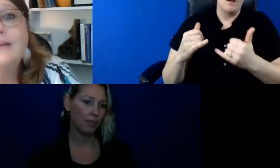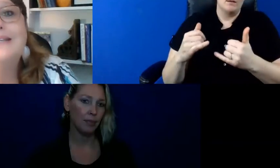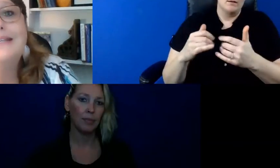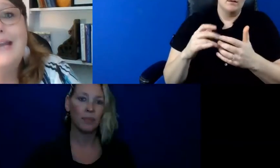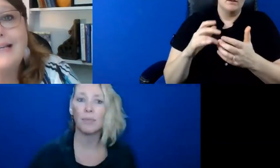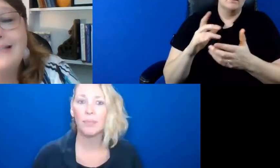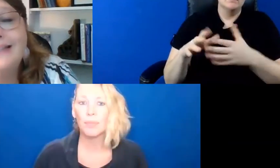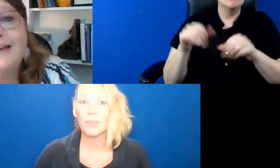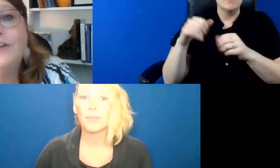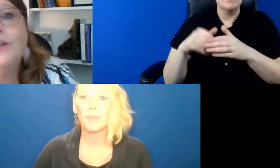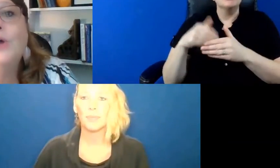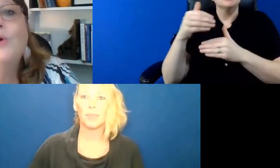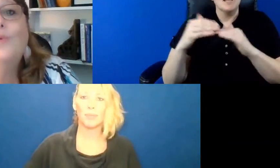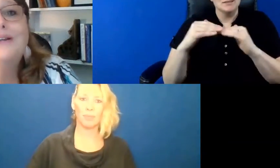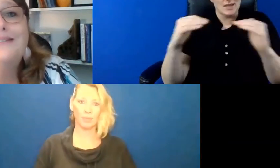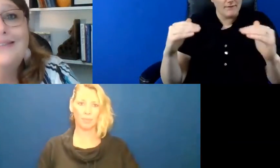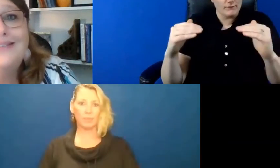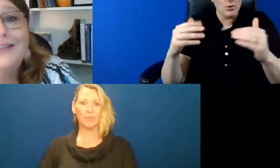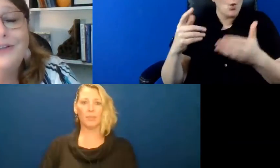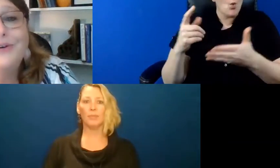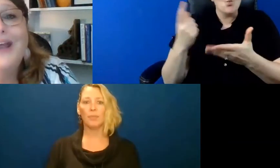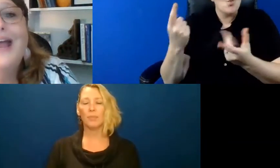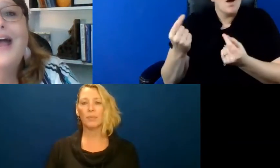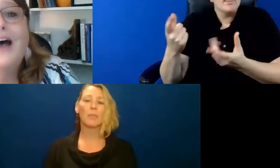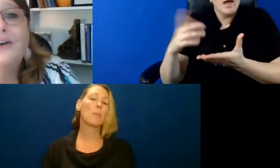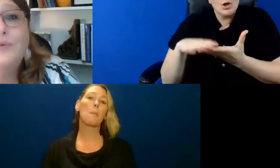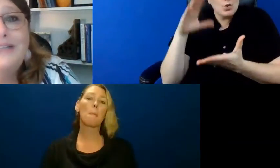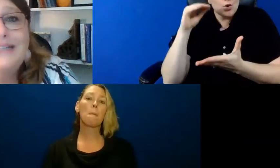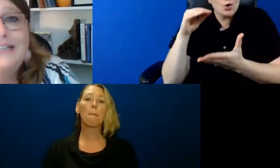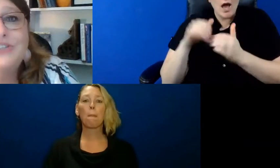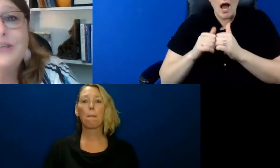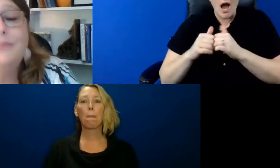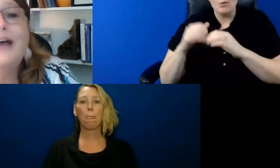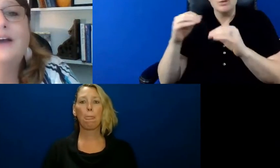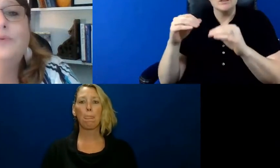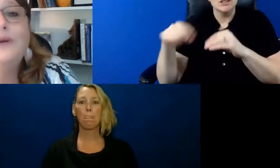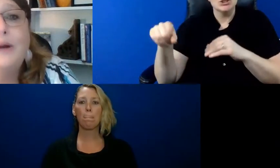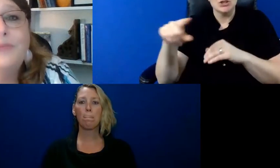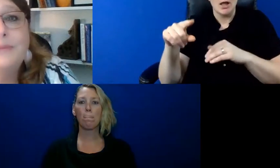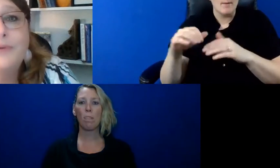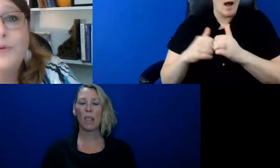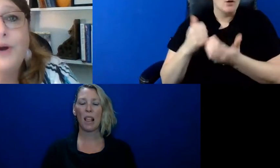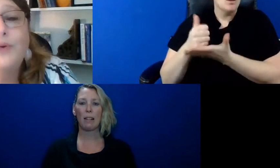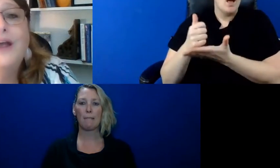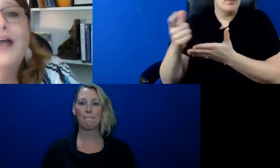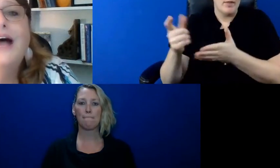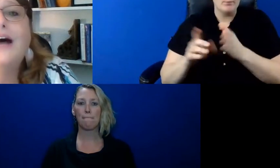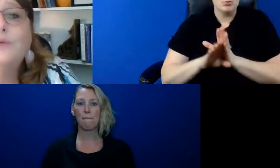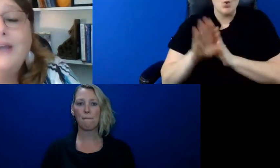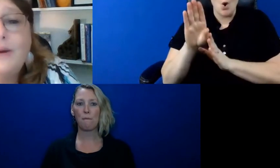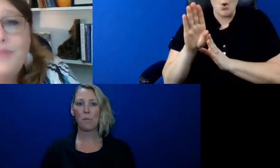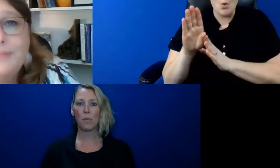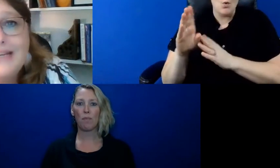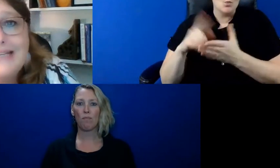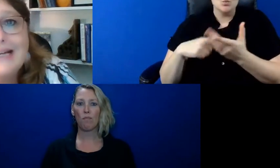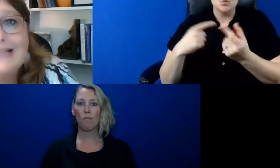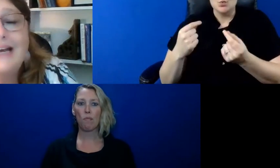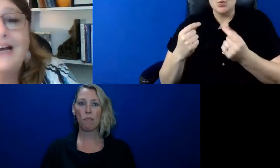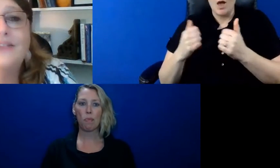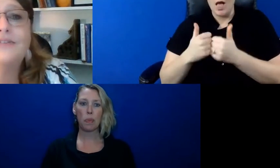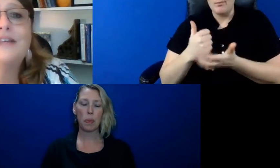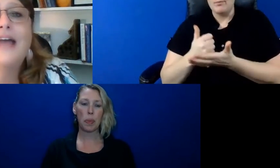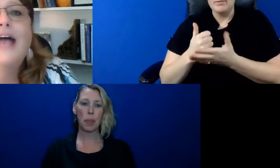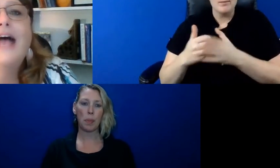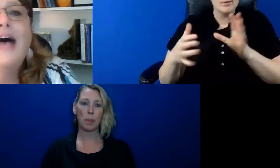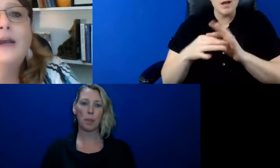taking them to the next level what is it they learn how do we teach them how do we help them grow how do we help them connect